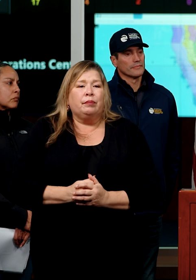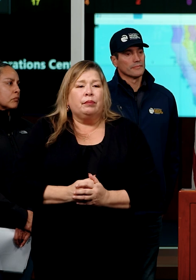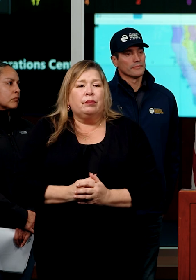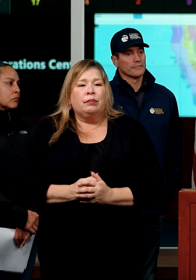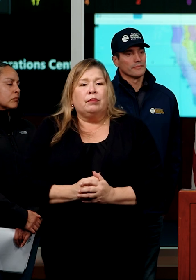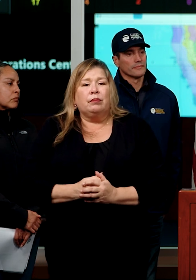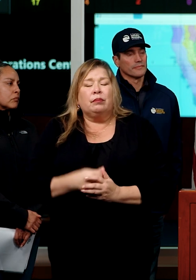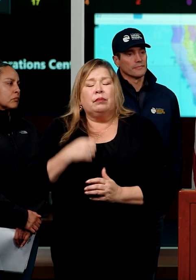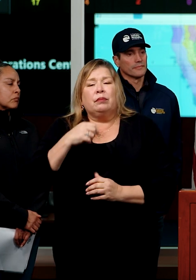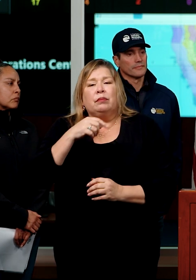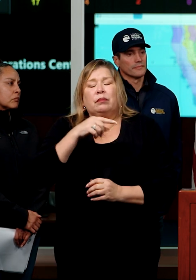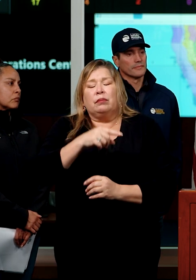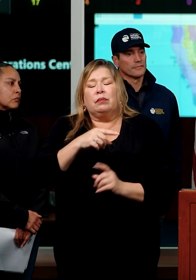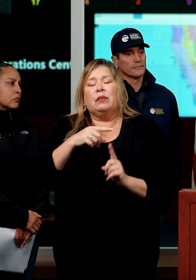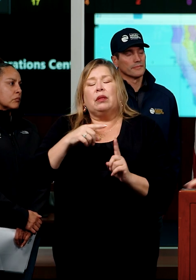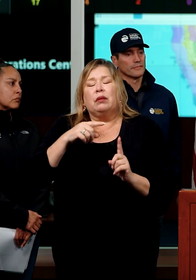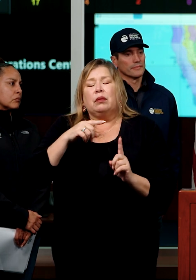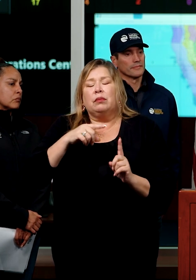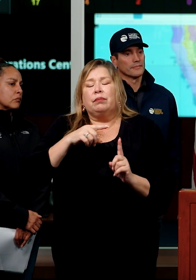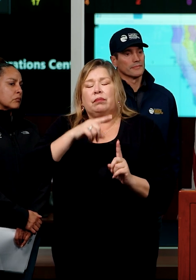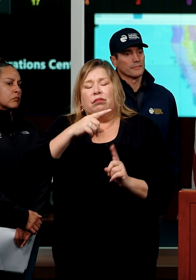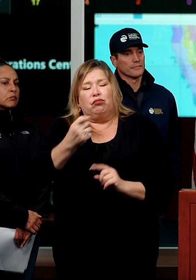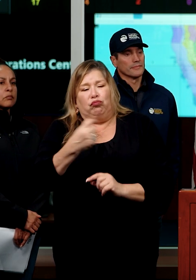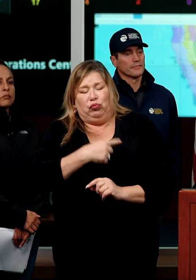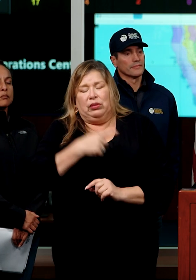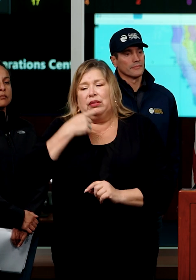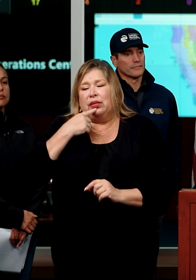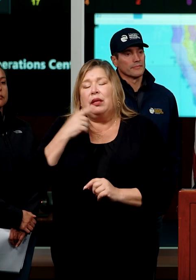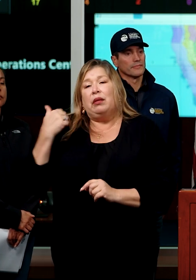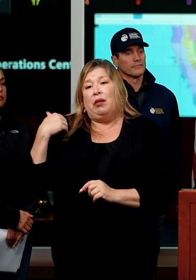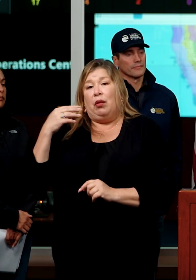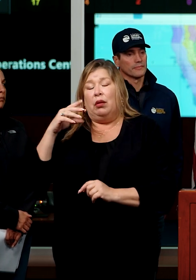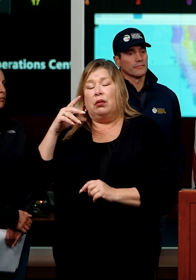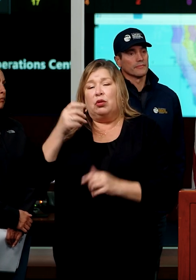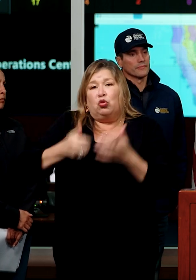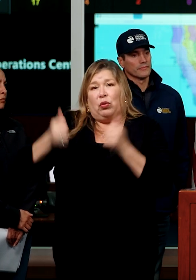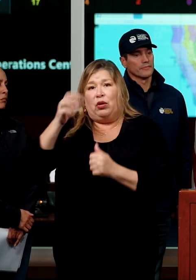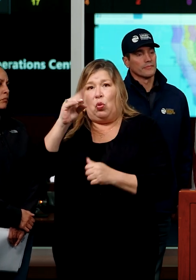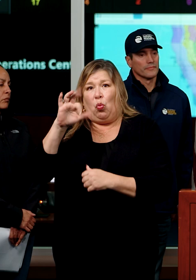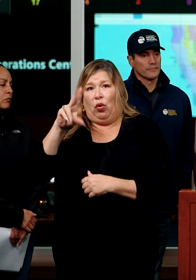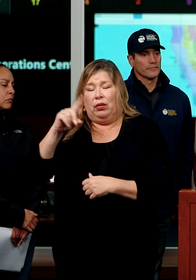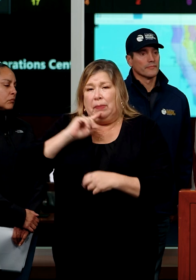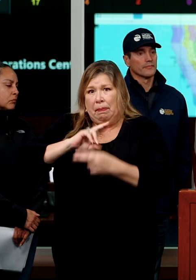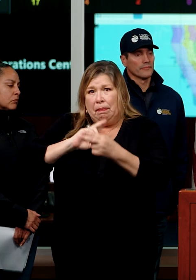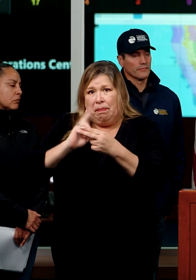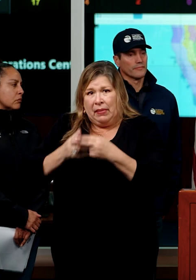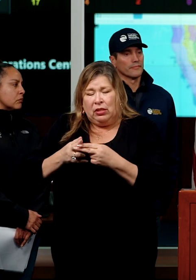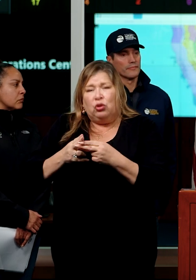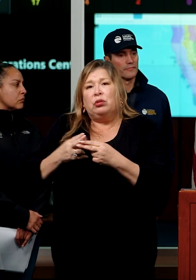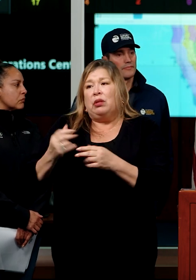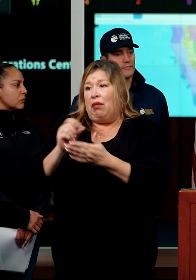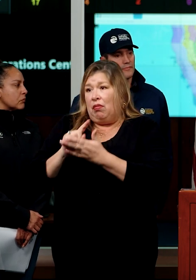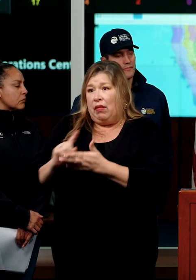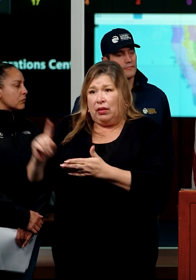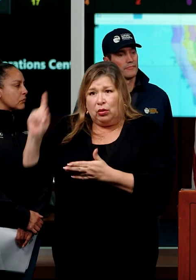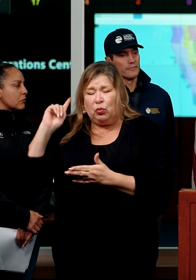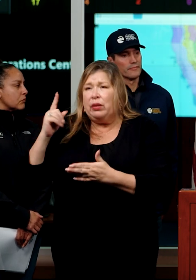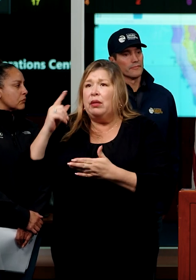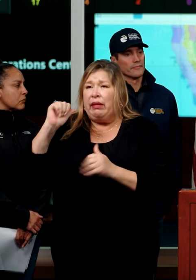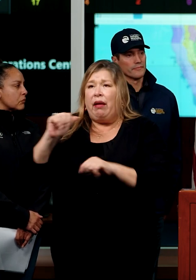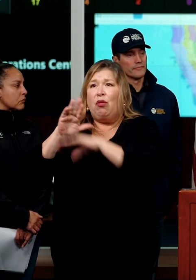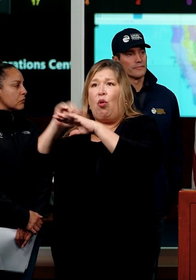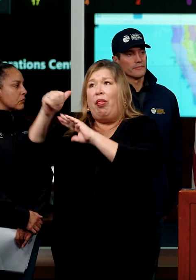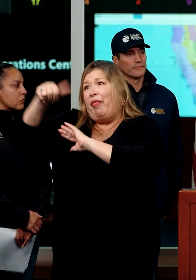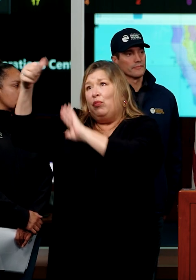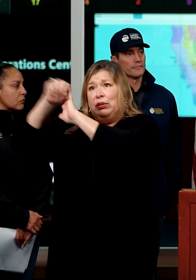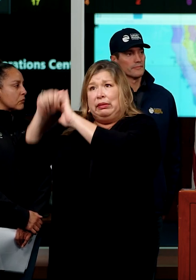that the current state of emergency that you declared allows out-of-state resources to come in and help. Has, any, has there been a need so far yet to